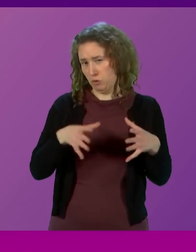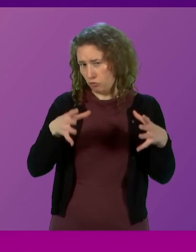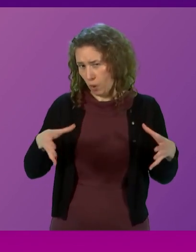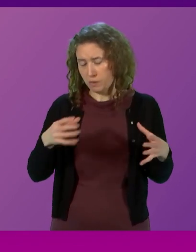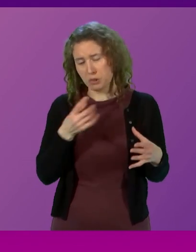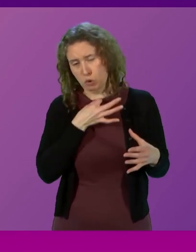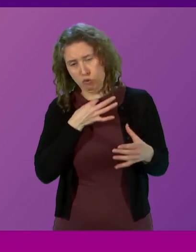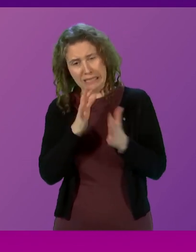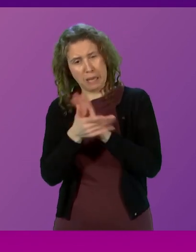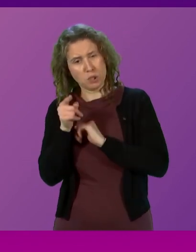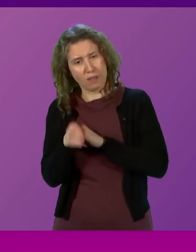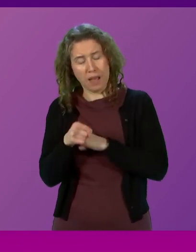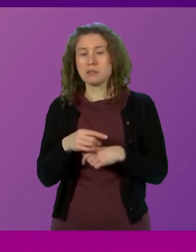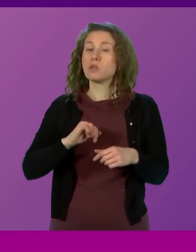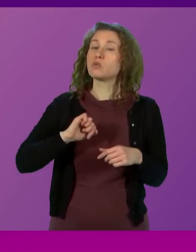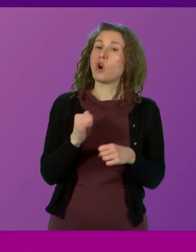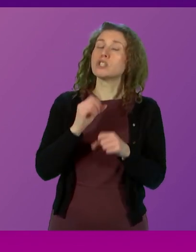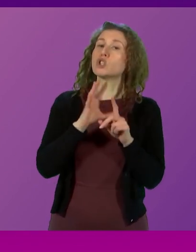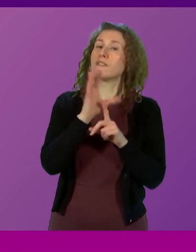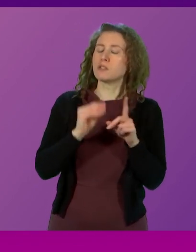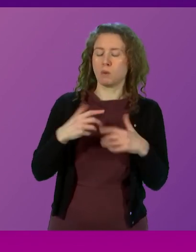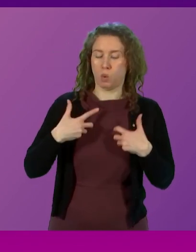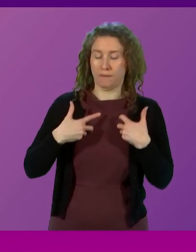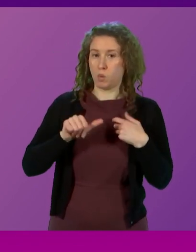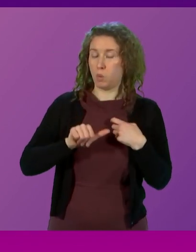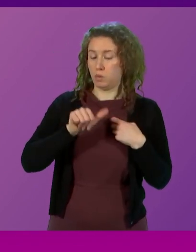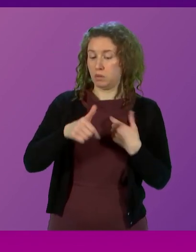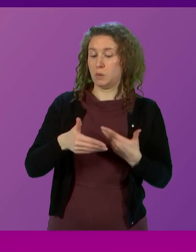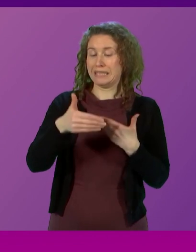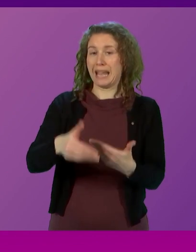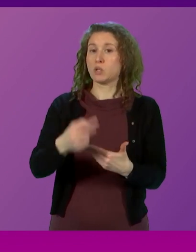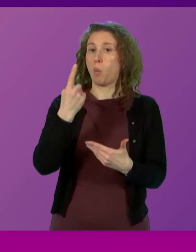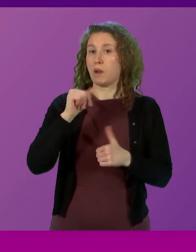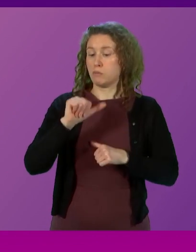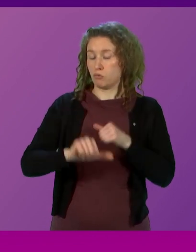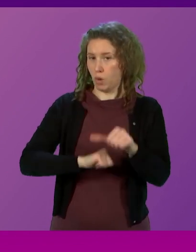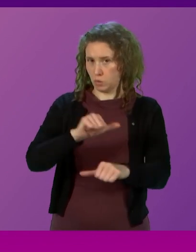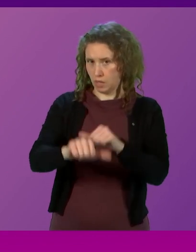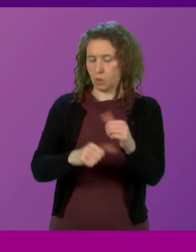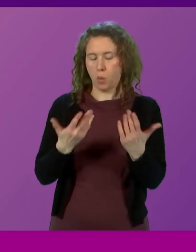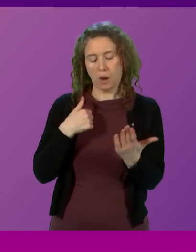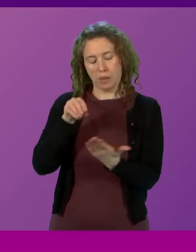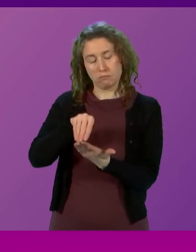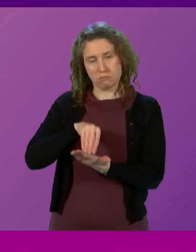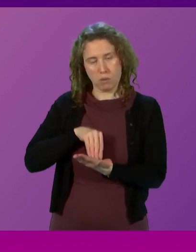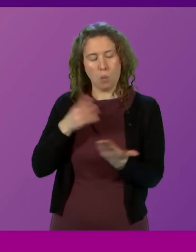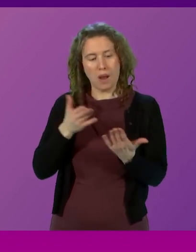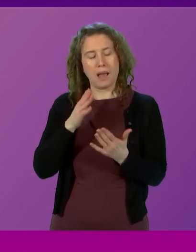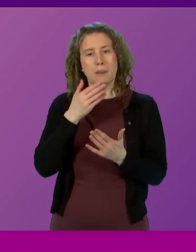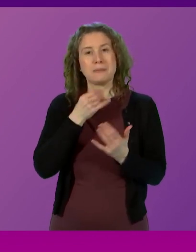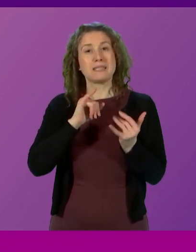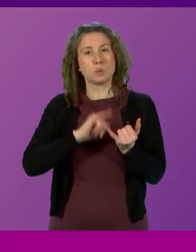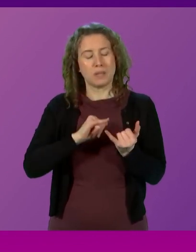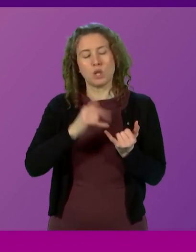So the Scottish Conservatives very much look forward to the forthcoming Stage 1 process in which we will set out where Mr Swinney